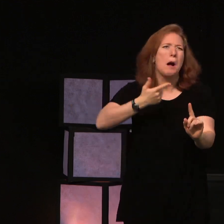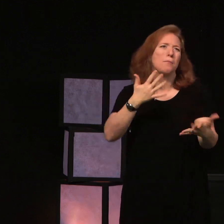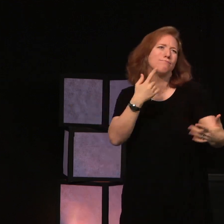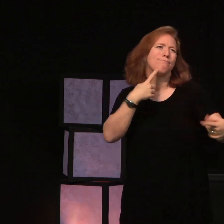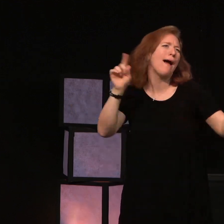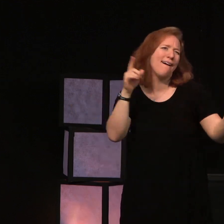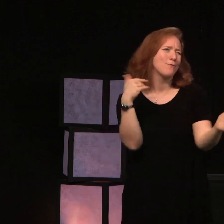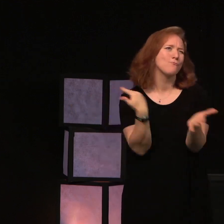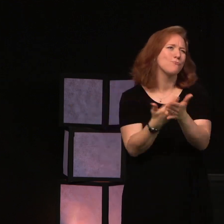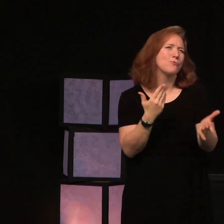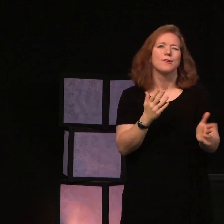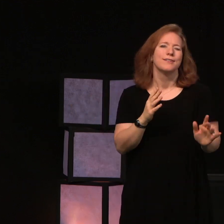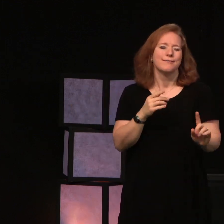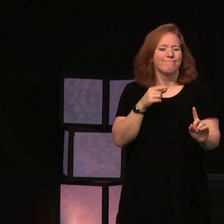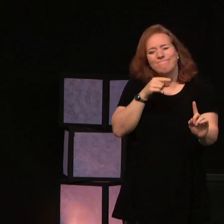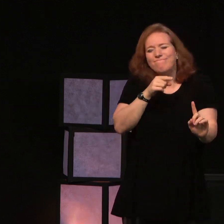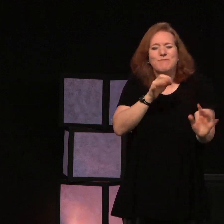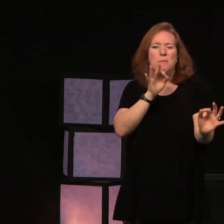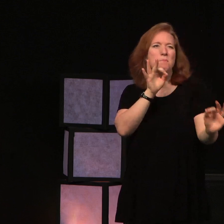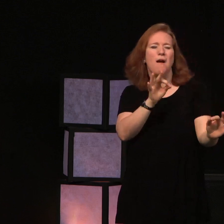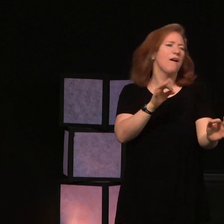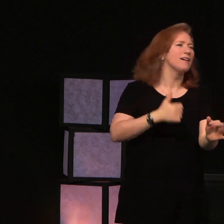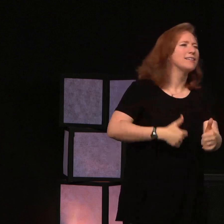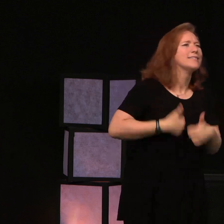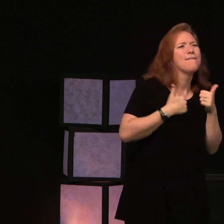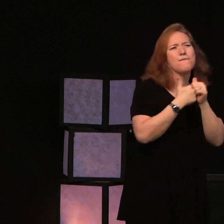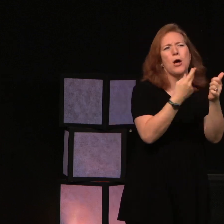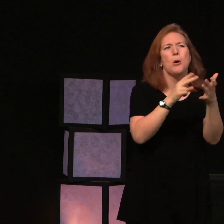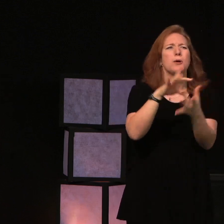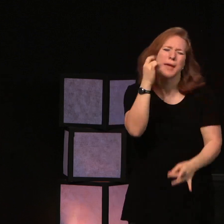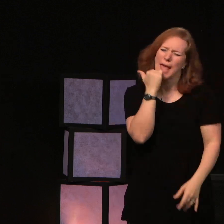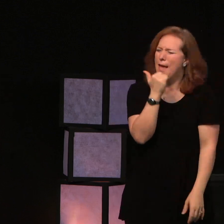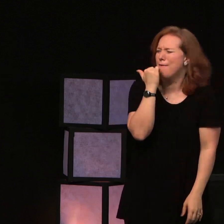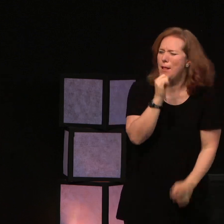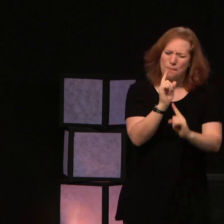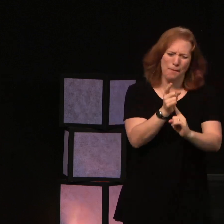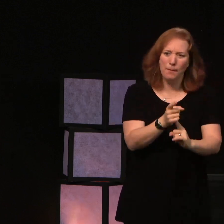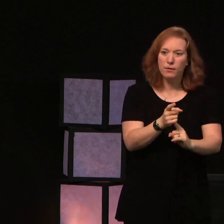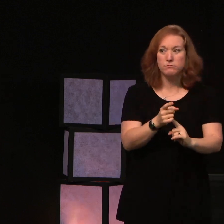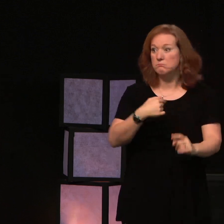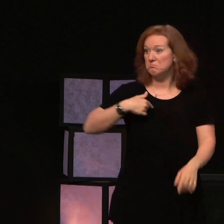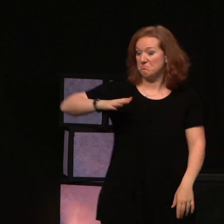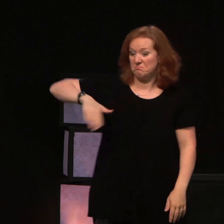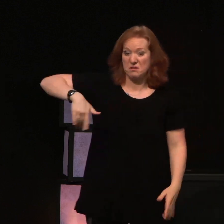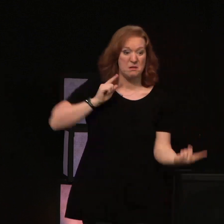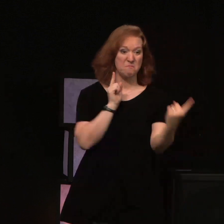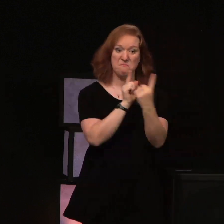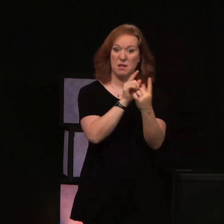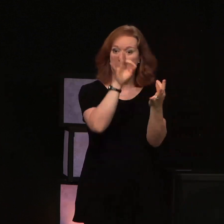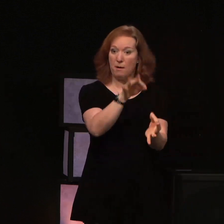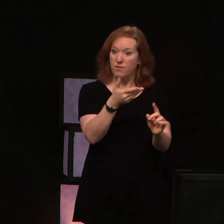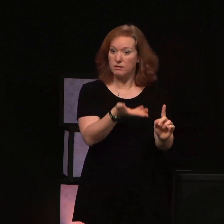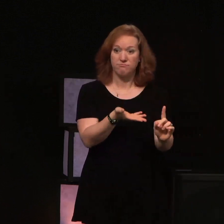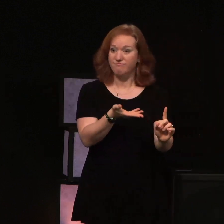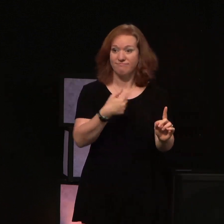just walking into spirit nonstop, every minute of every day. I have yet to meet one like that.